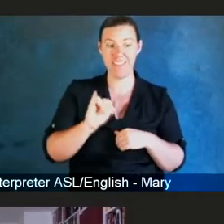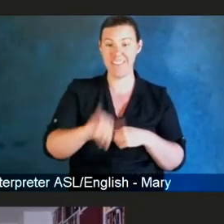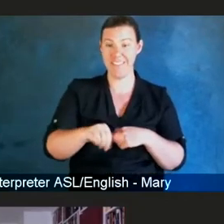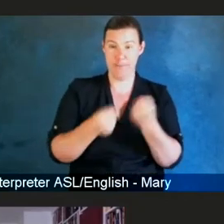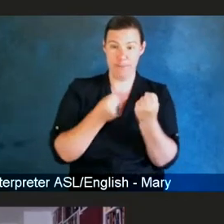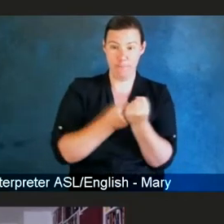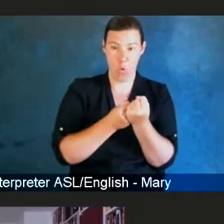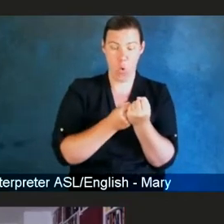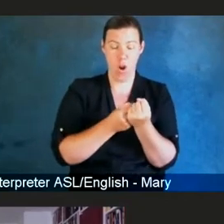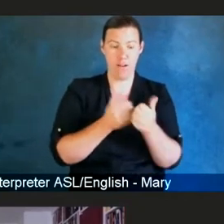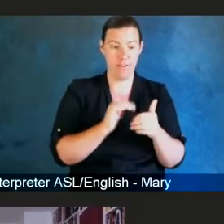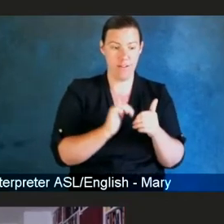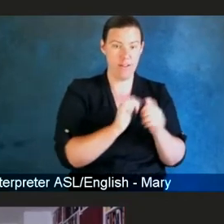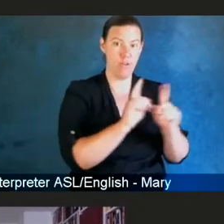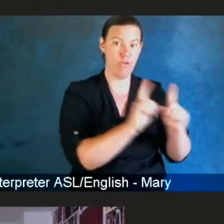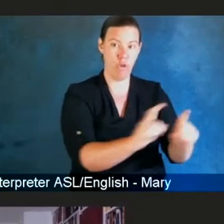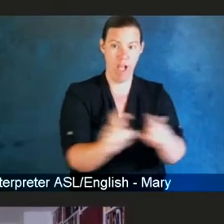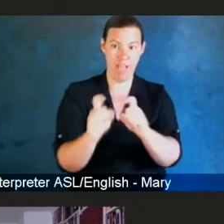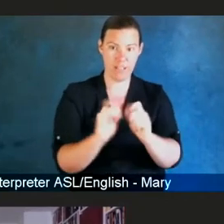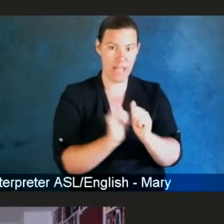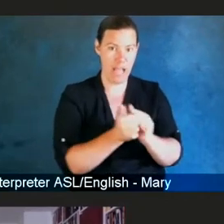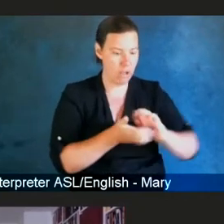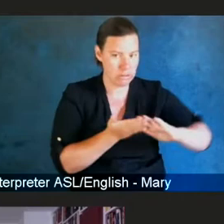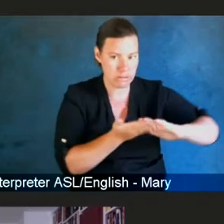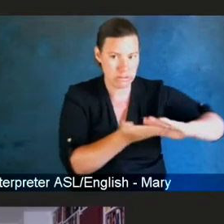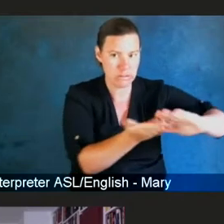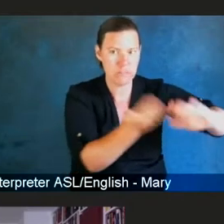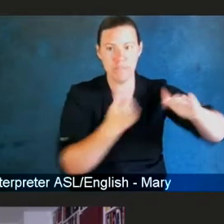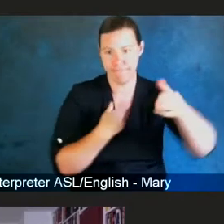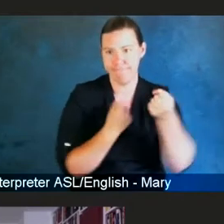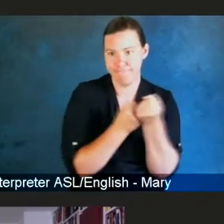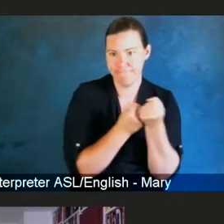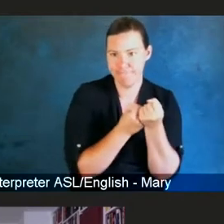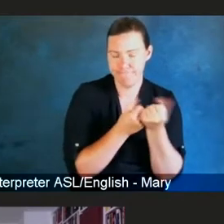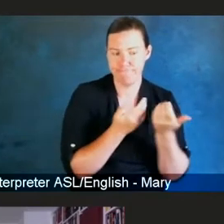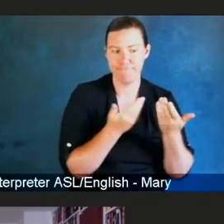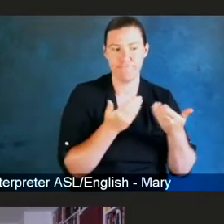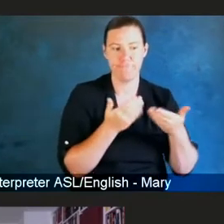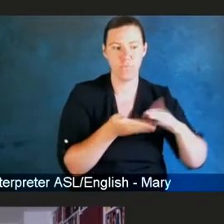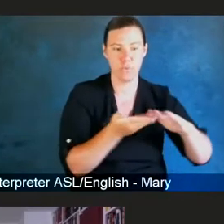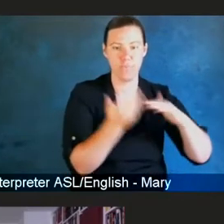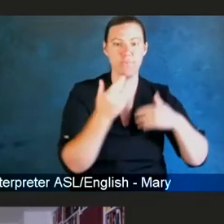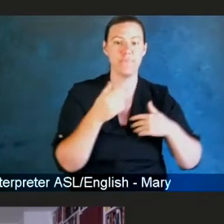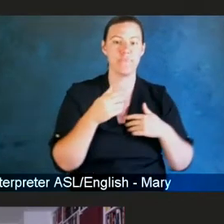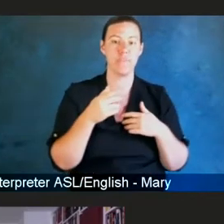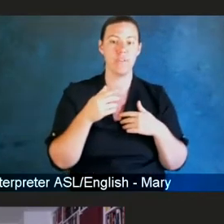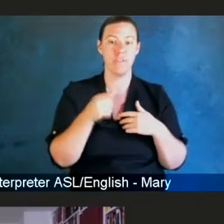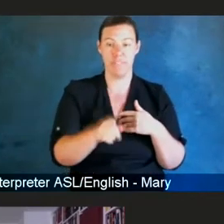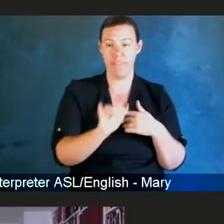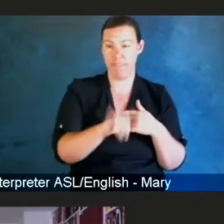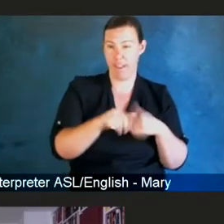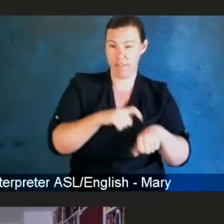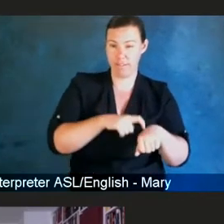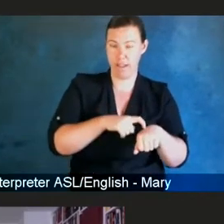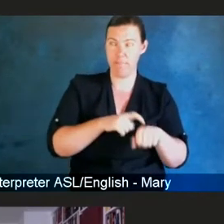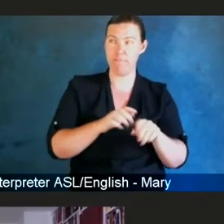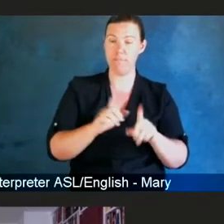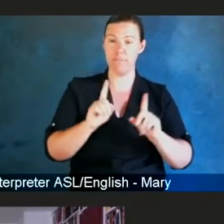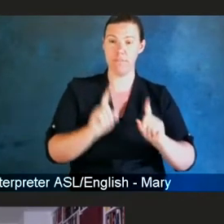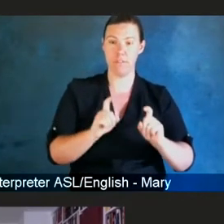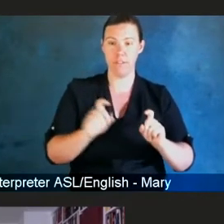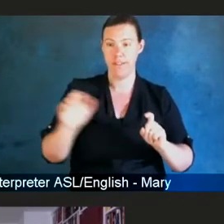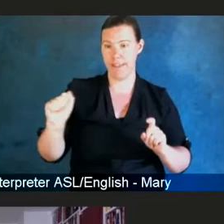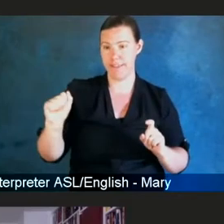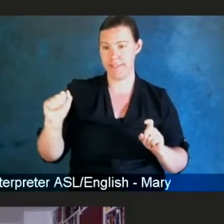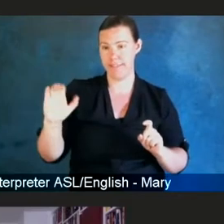that were getting underway at the time. Larry mentioned the ACTG was